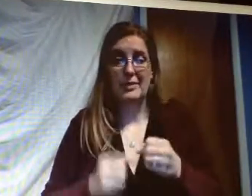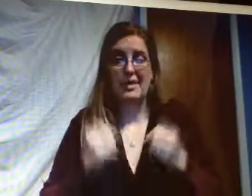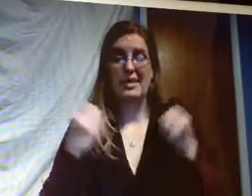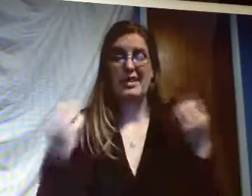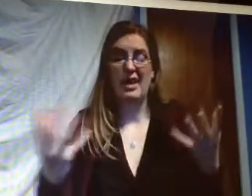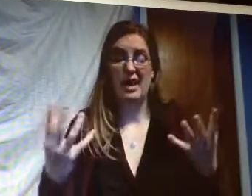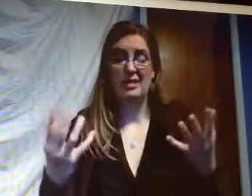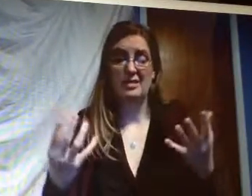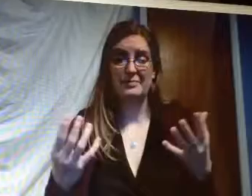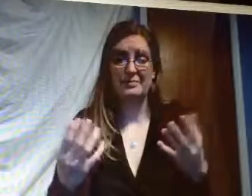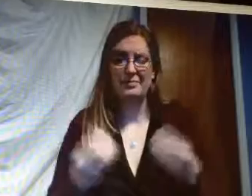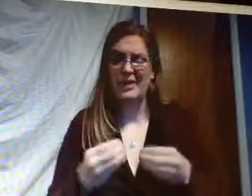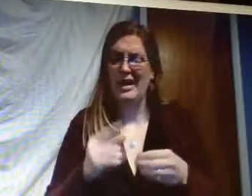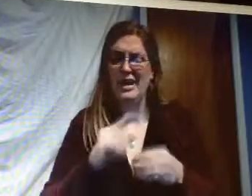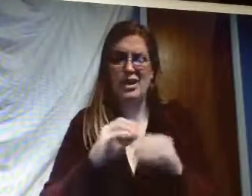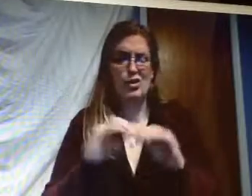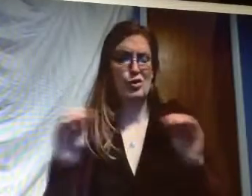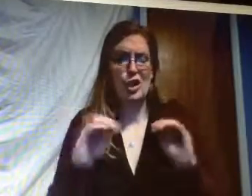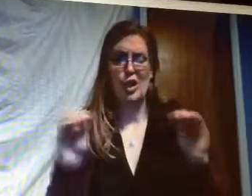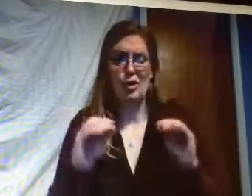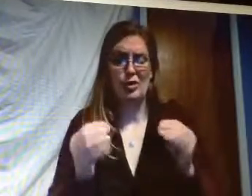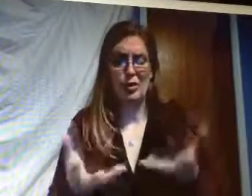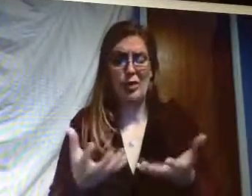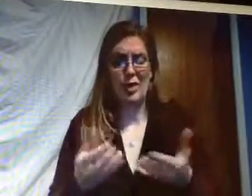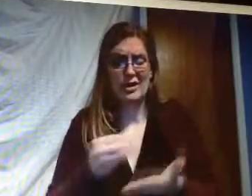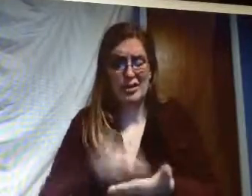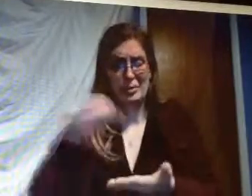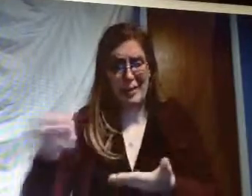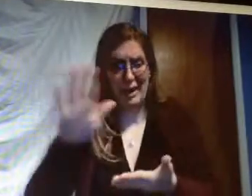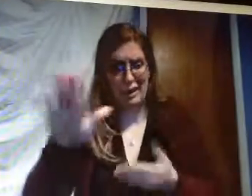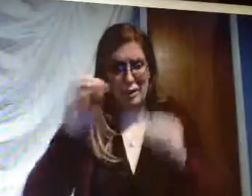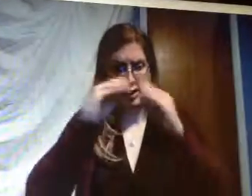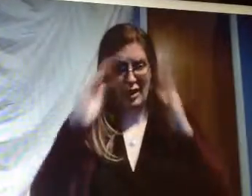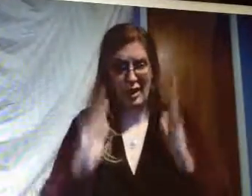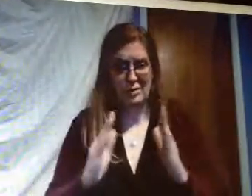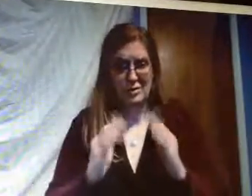price will drop a lot and no one will want to buy your house